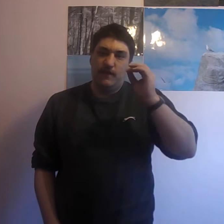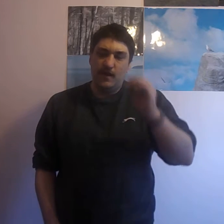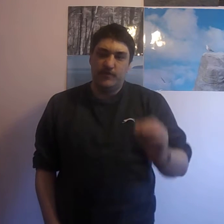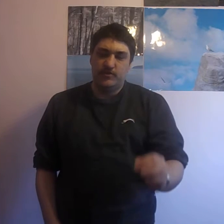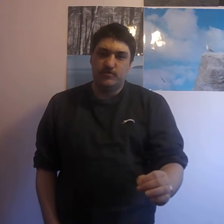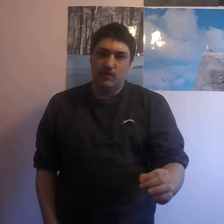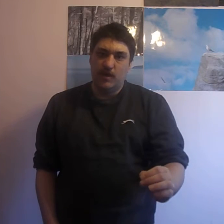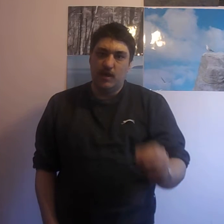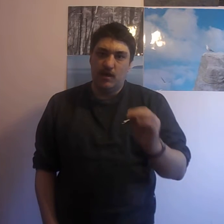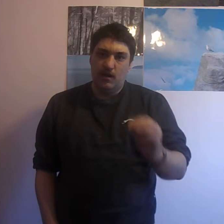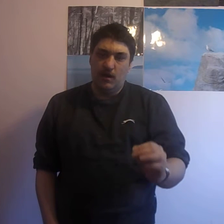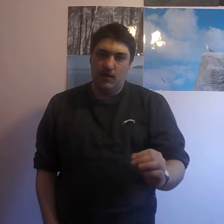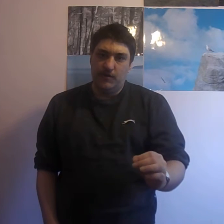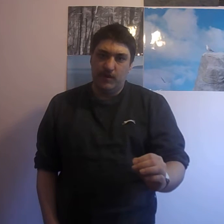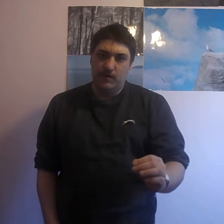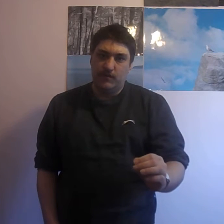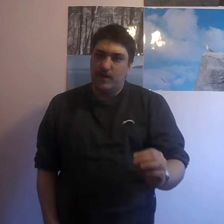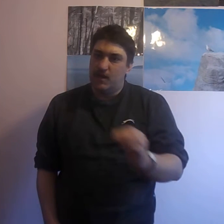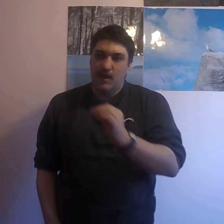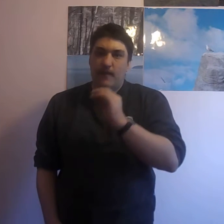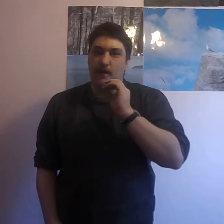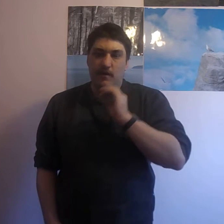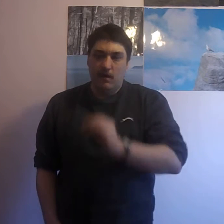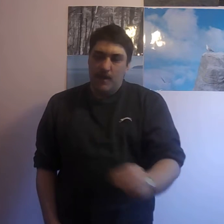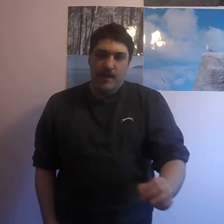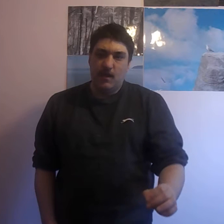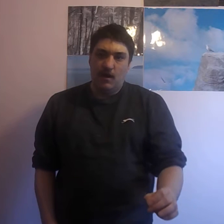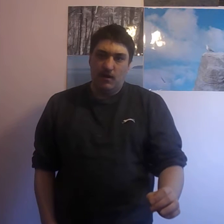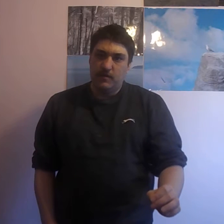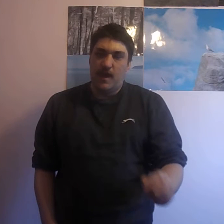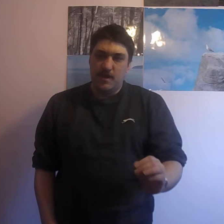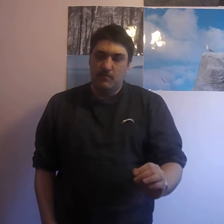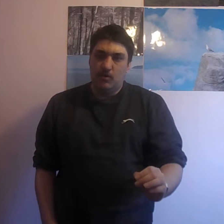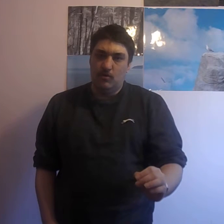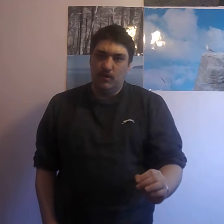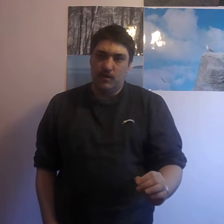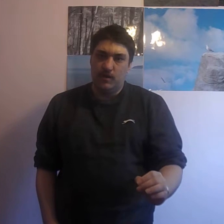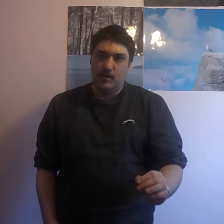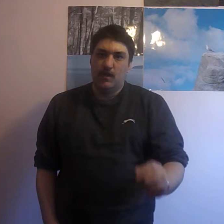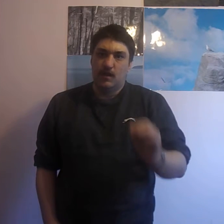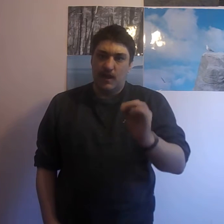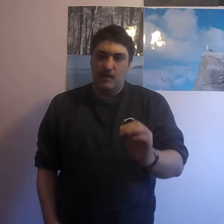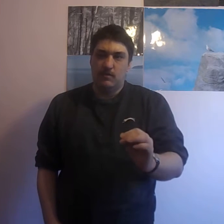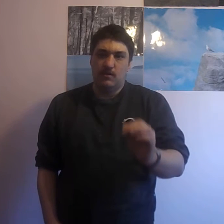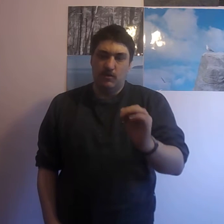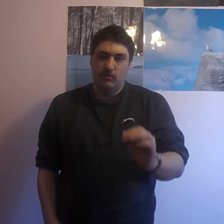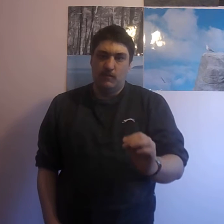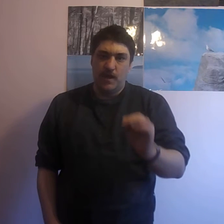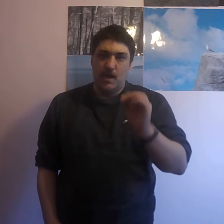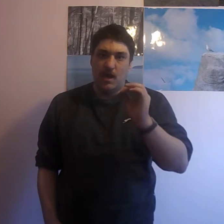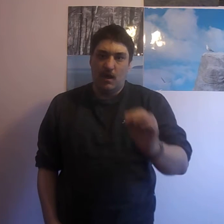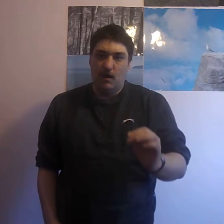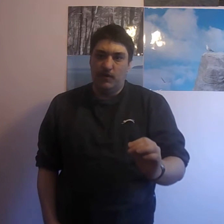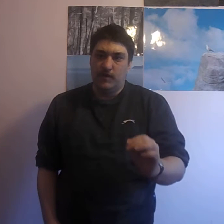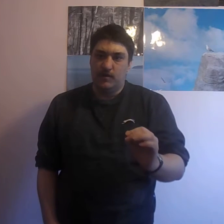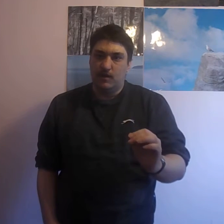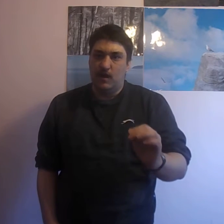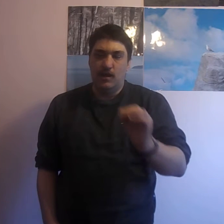they are destroying an art. He said, they are not making art anymore. He said, games used to be an art. He says, and